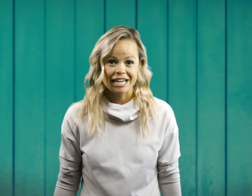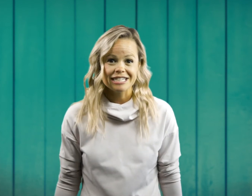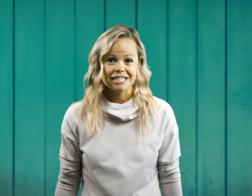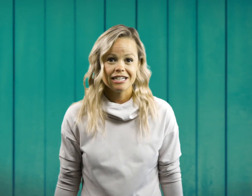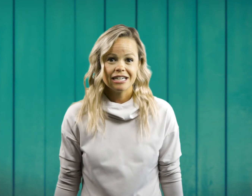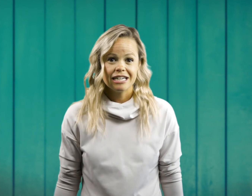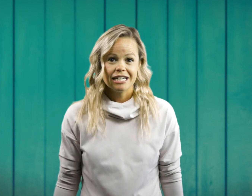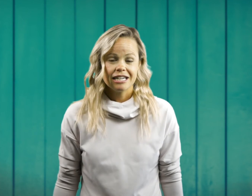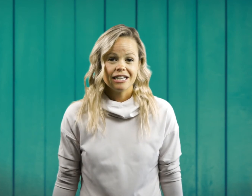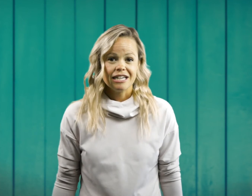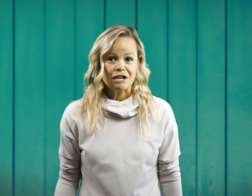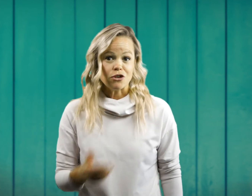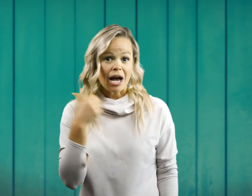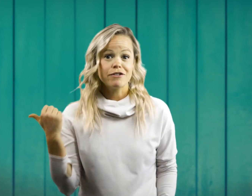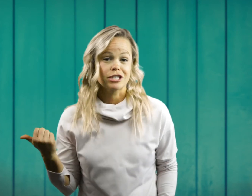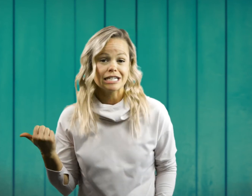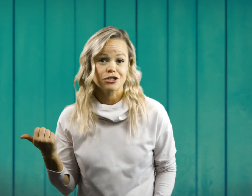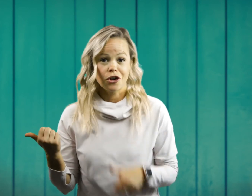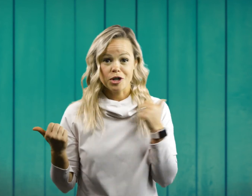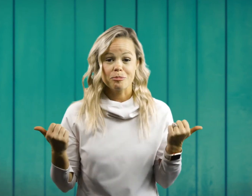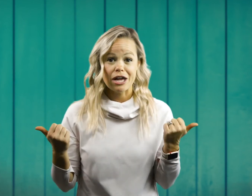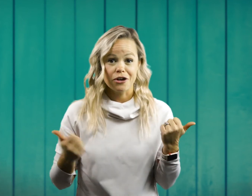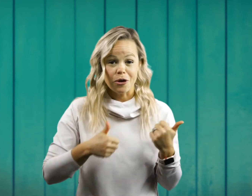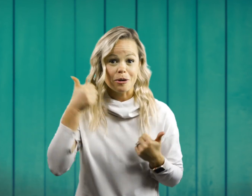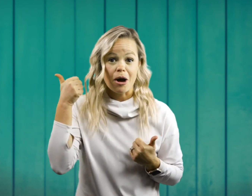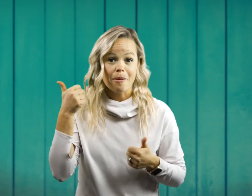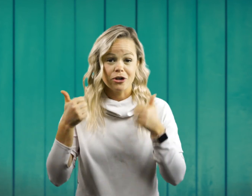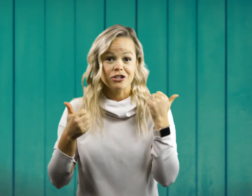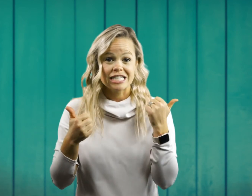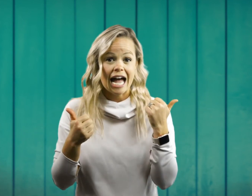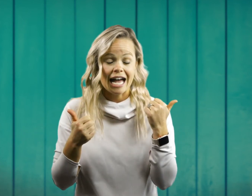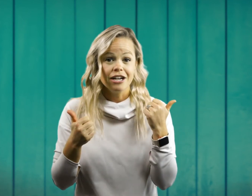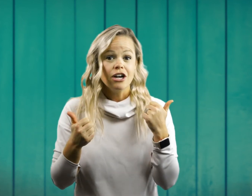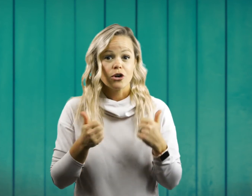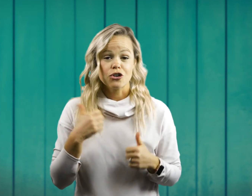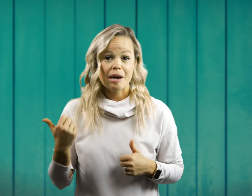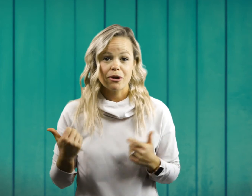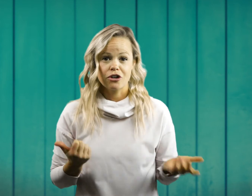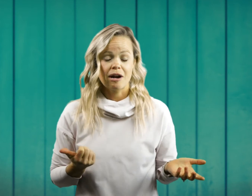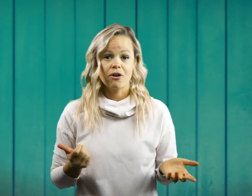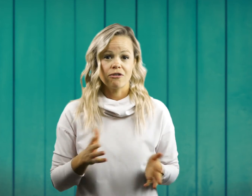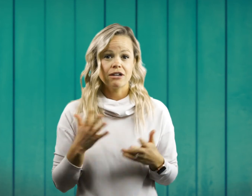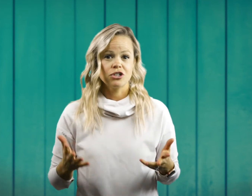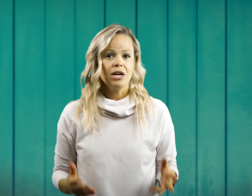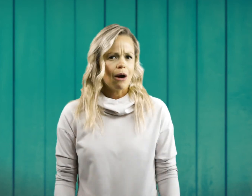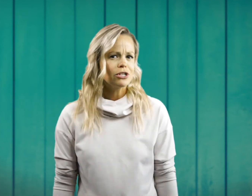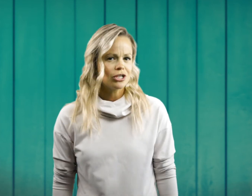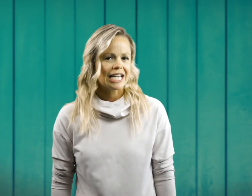is? If you have your sister or your brother or your mom or your dad or your grandpa or your grandma around you, I want you to